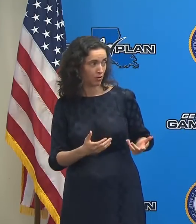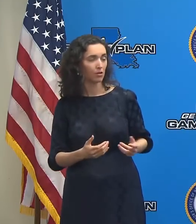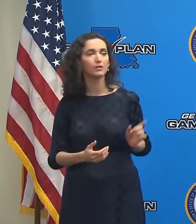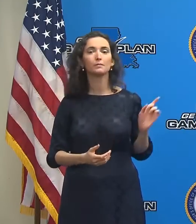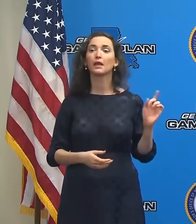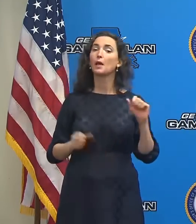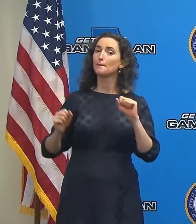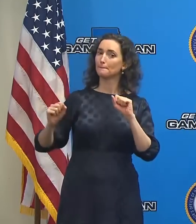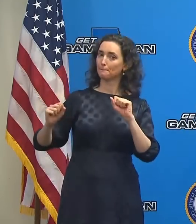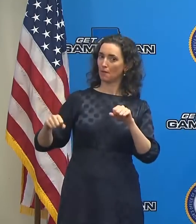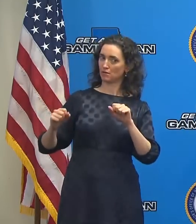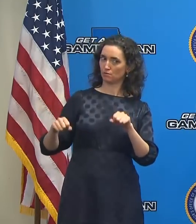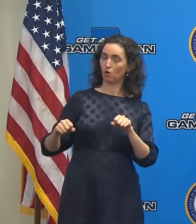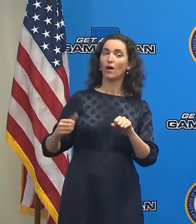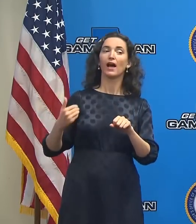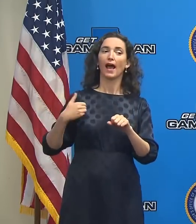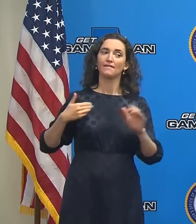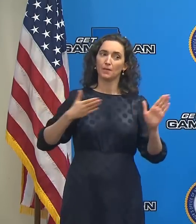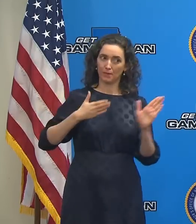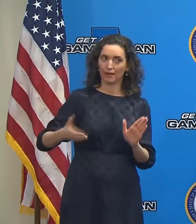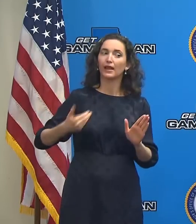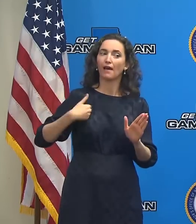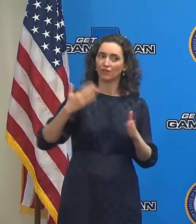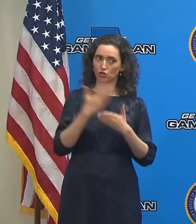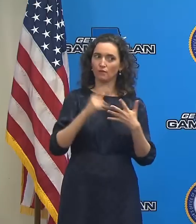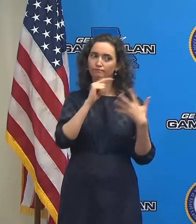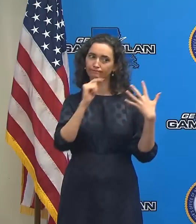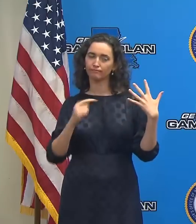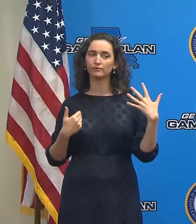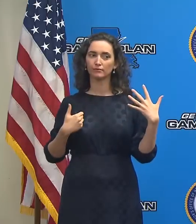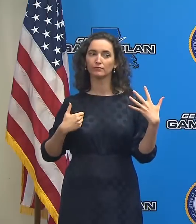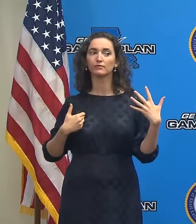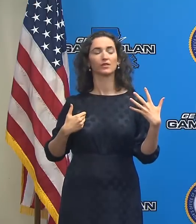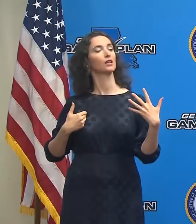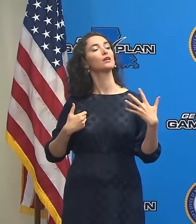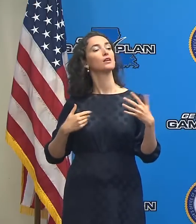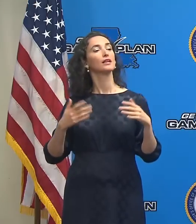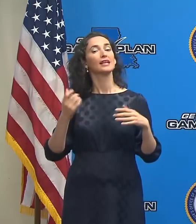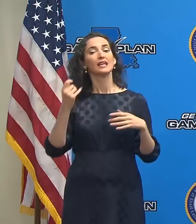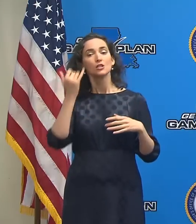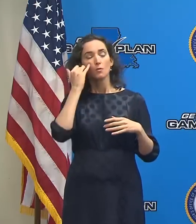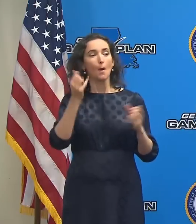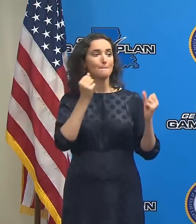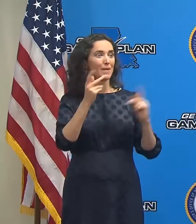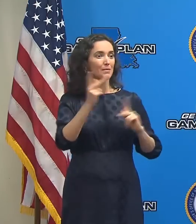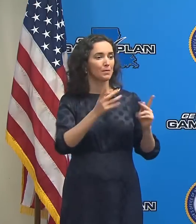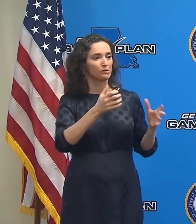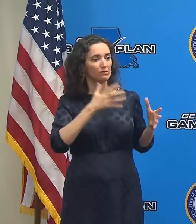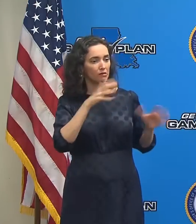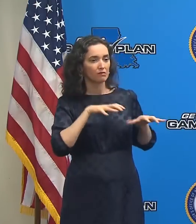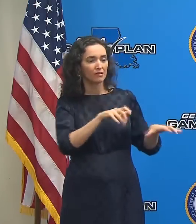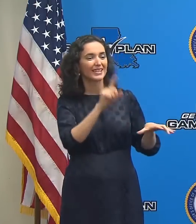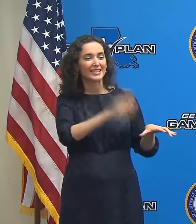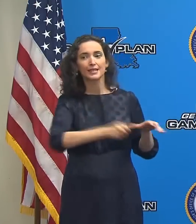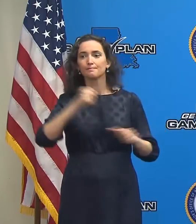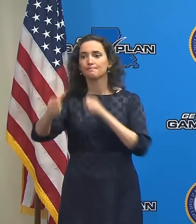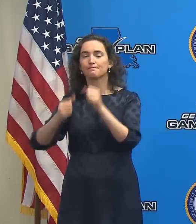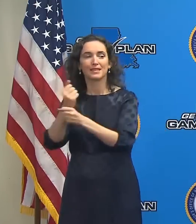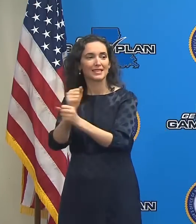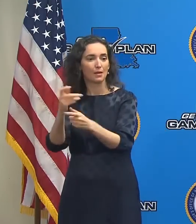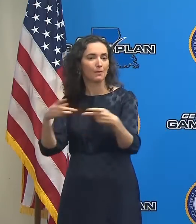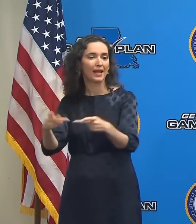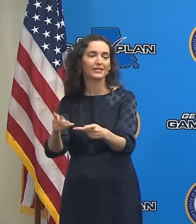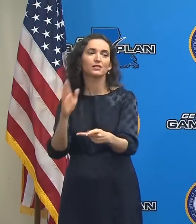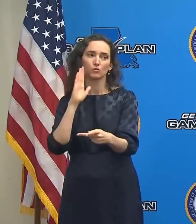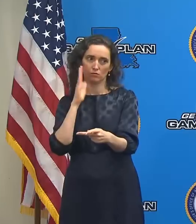It's possible. There are plans. And we we expect that if we have to shelter enough individuals, that that's what we would do. It's another